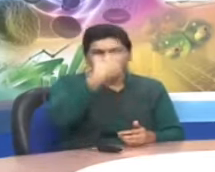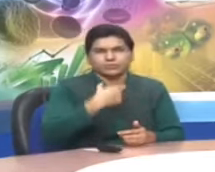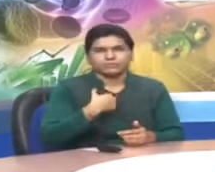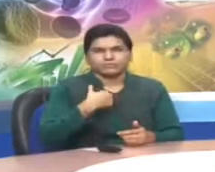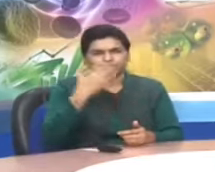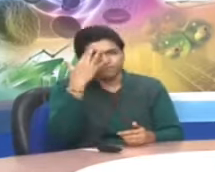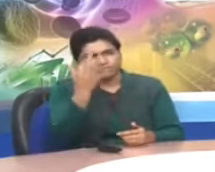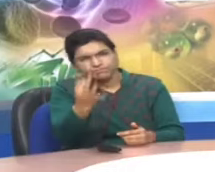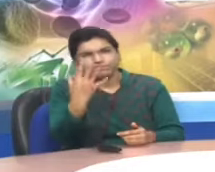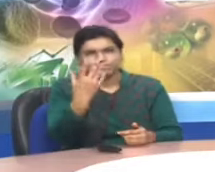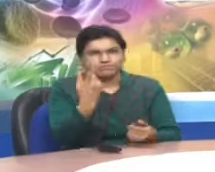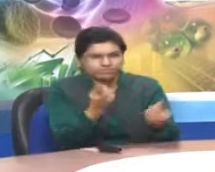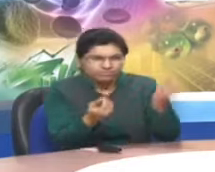specialist.